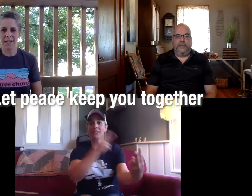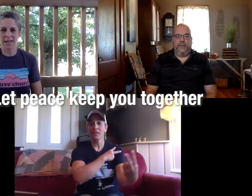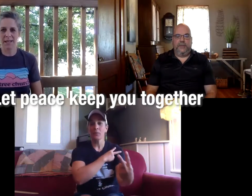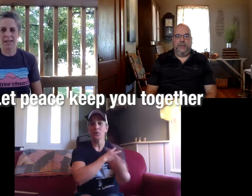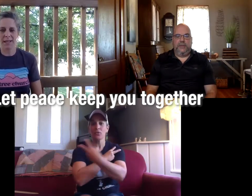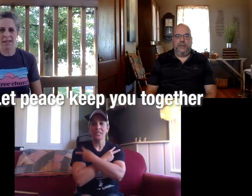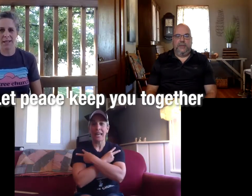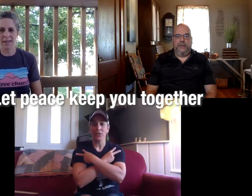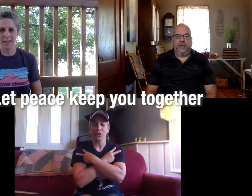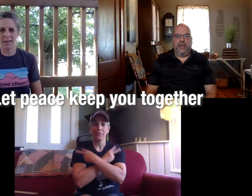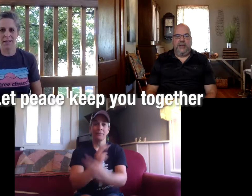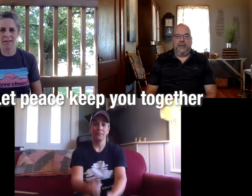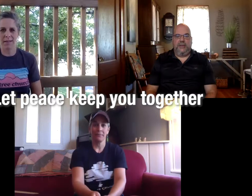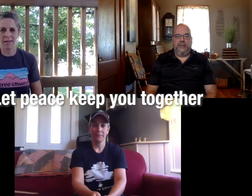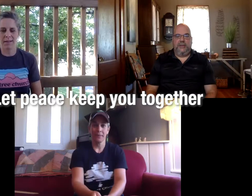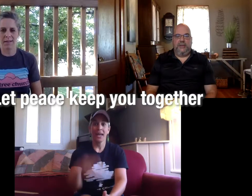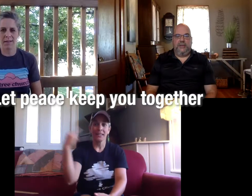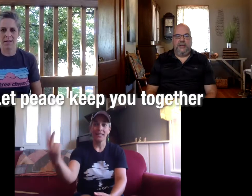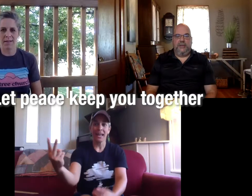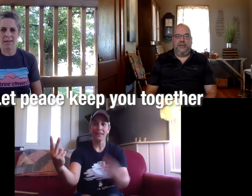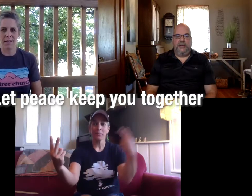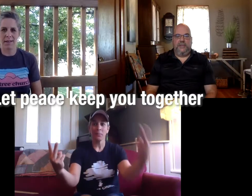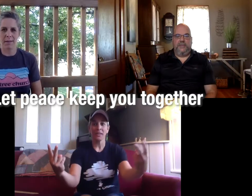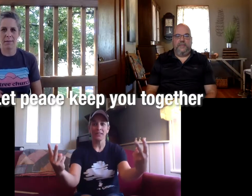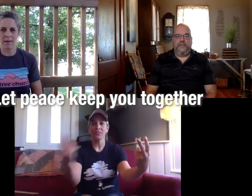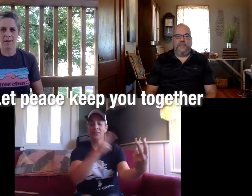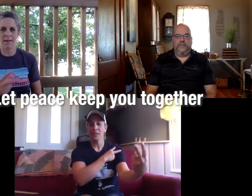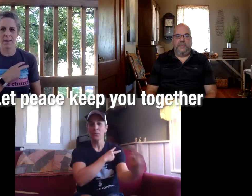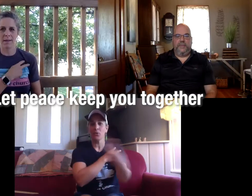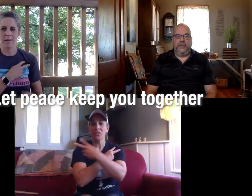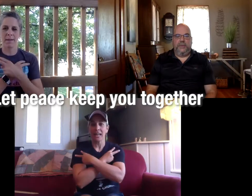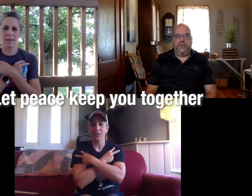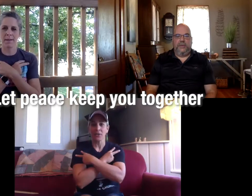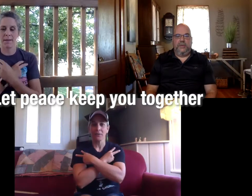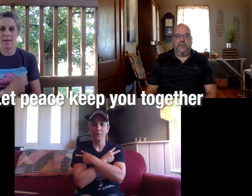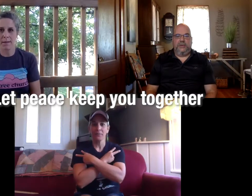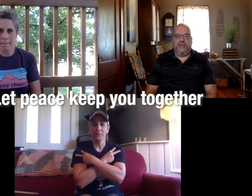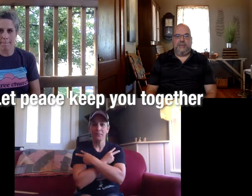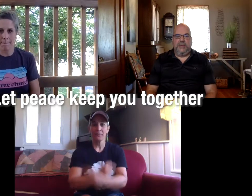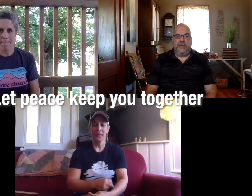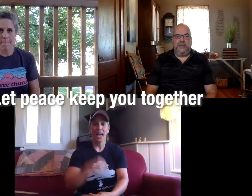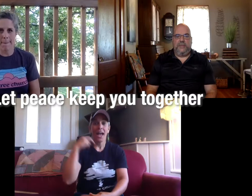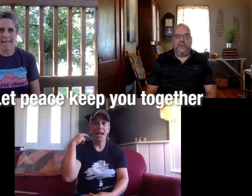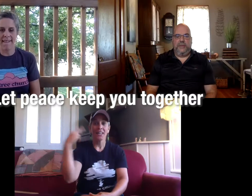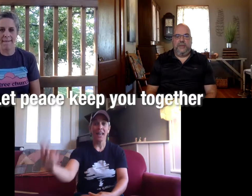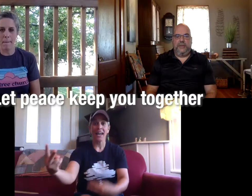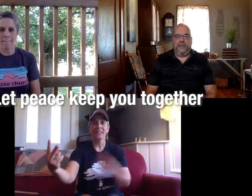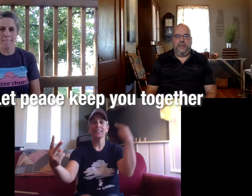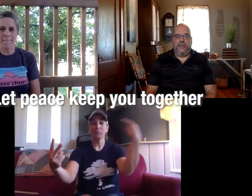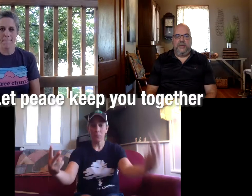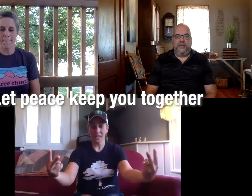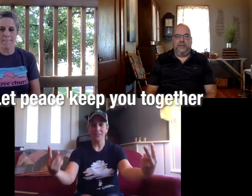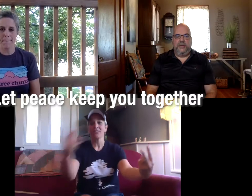keep you together again let peace keep you together one more time it's man let